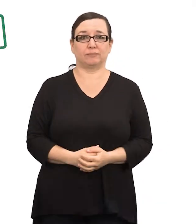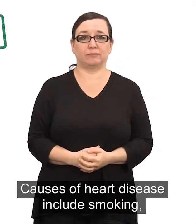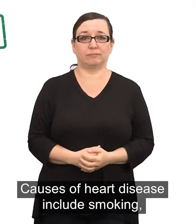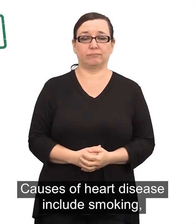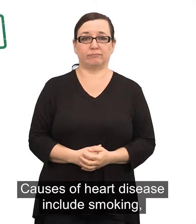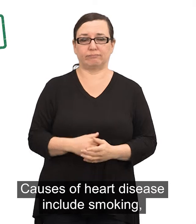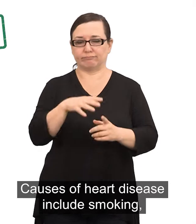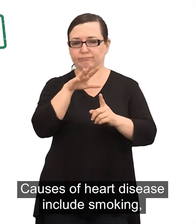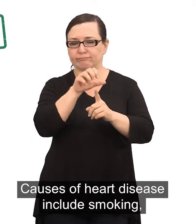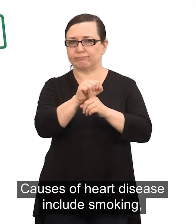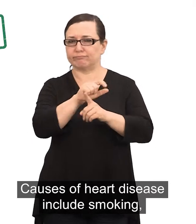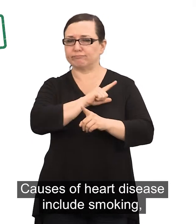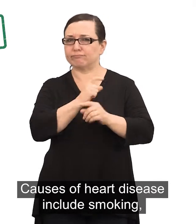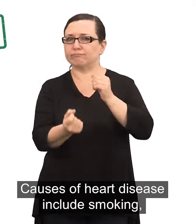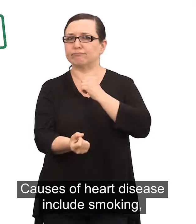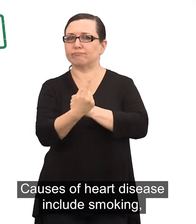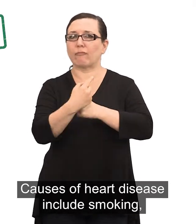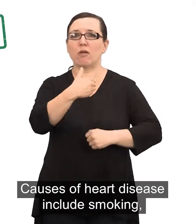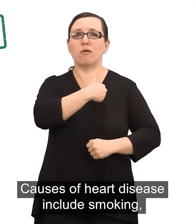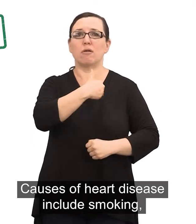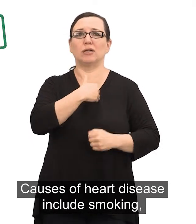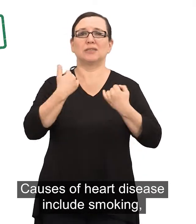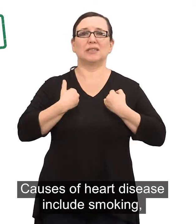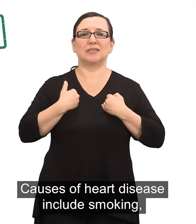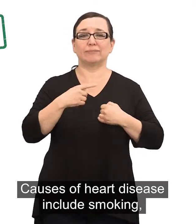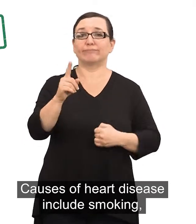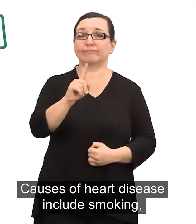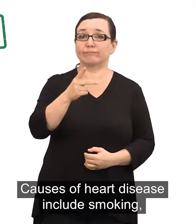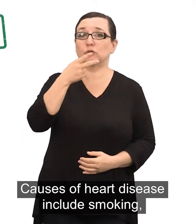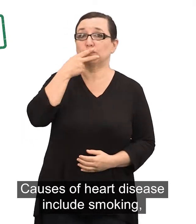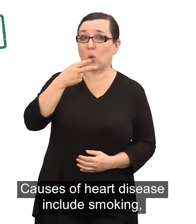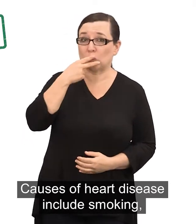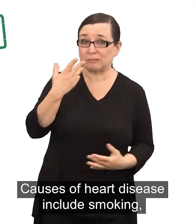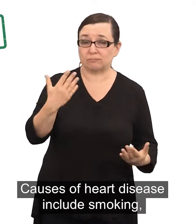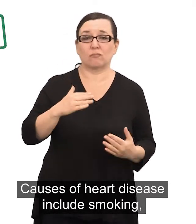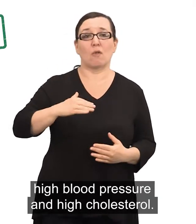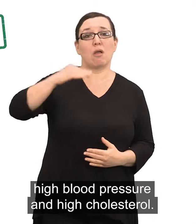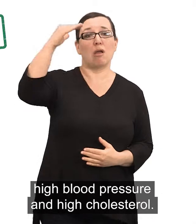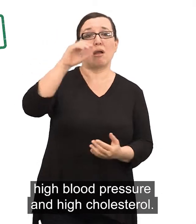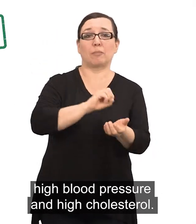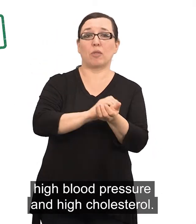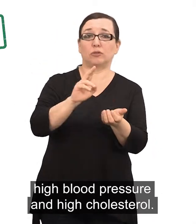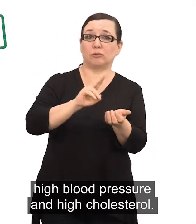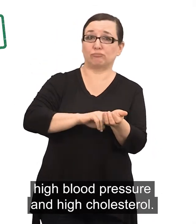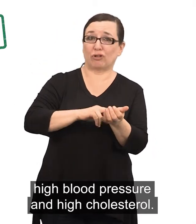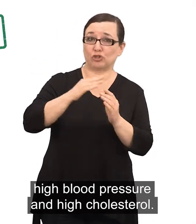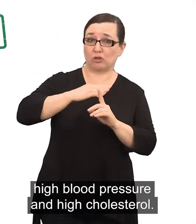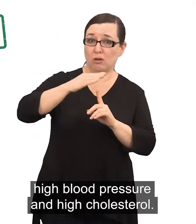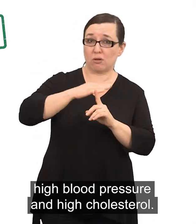Causes of heart disease include smoking, high blood pressure and high cholesterol.